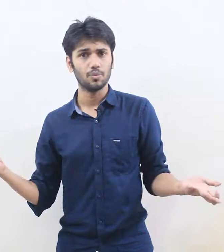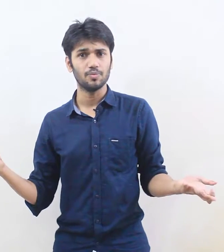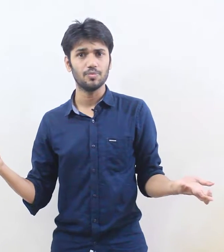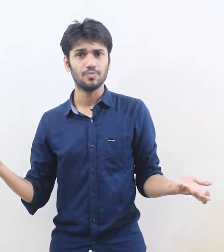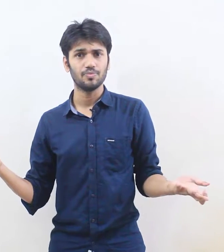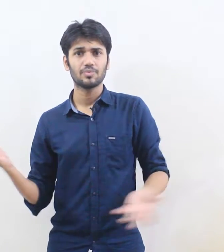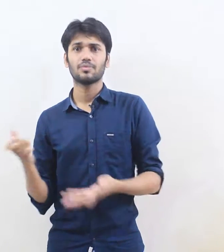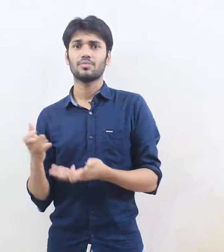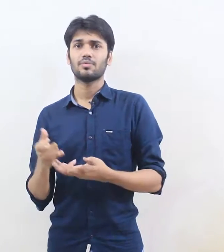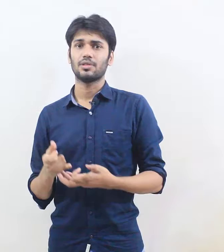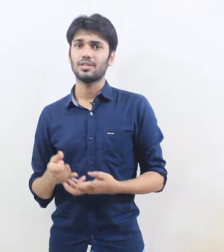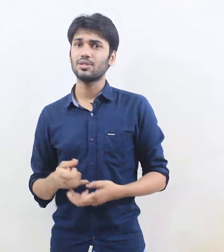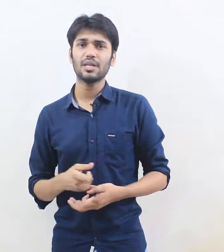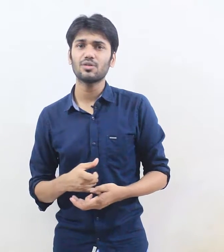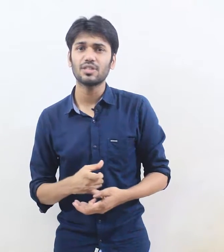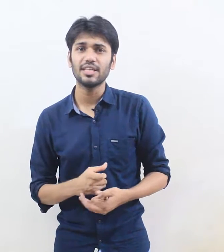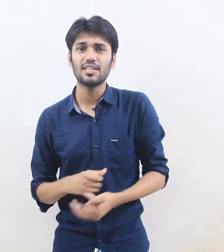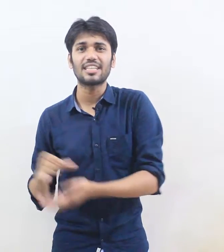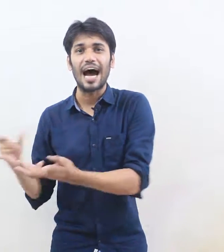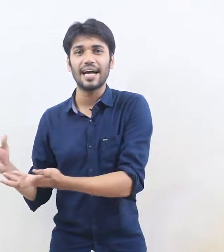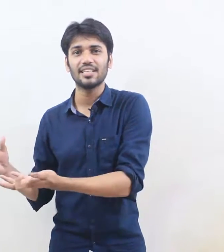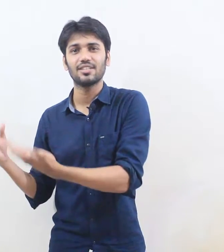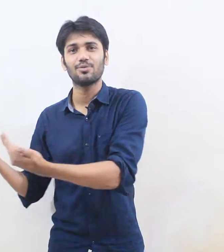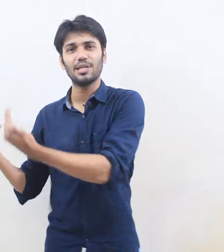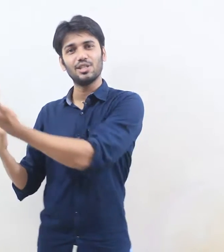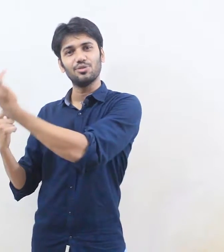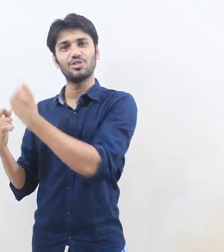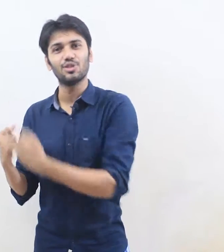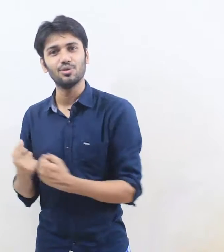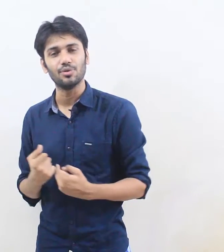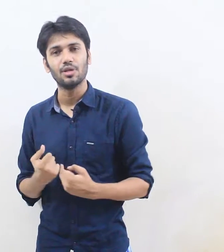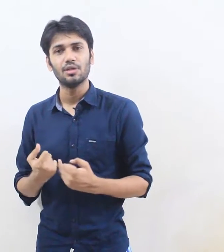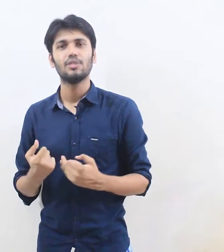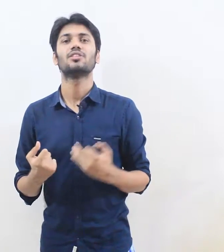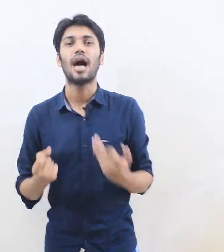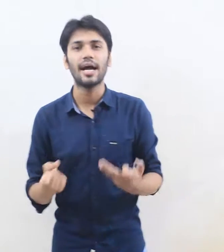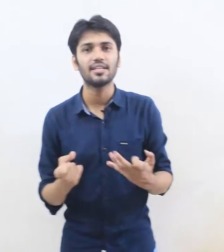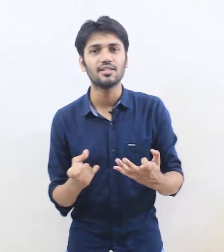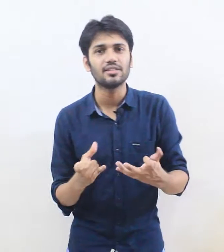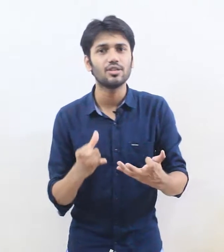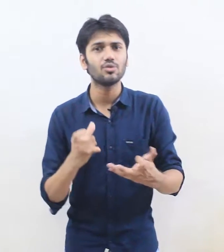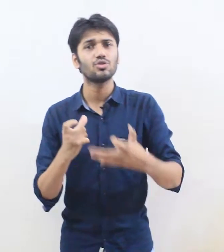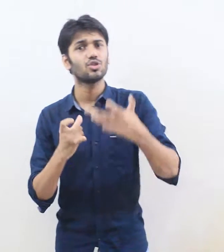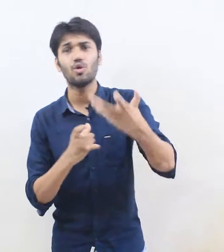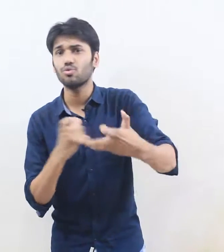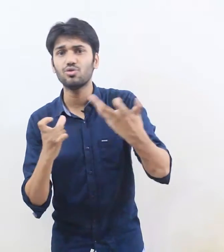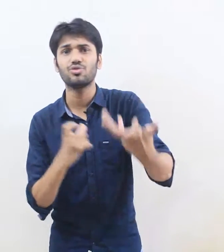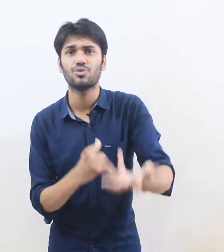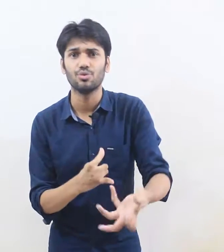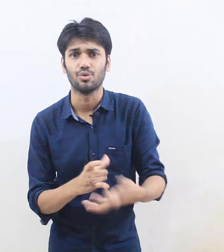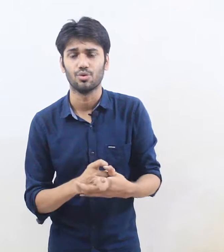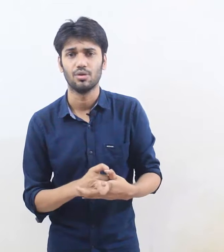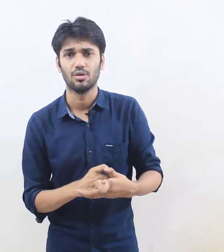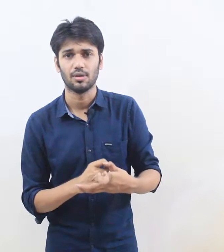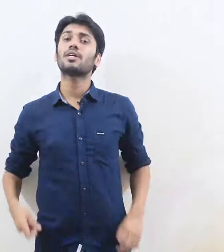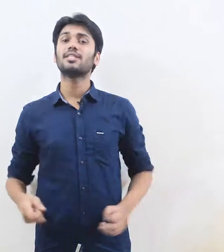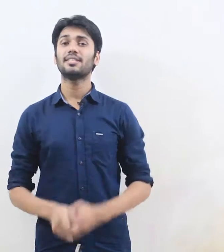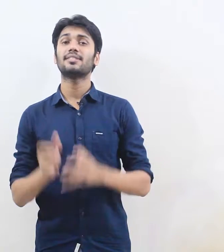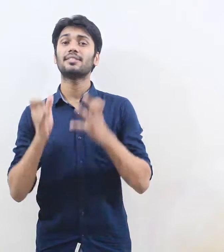you cannot say the tiger went to school tigers they don't go to school look at this